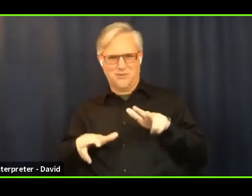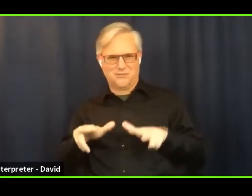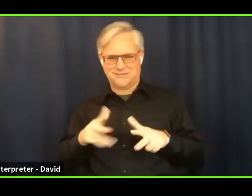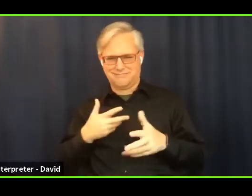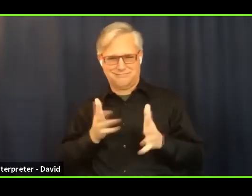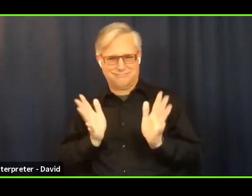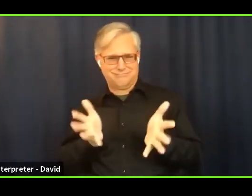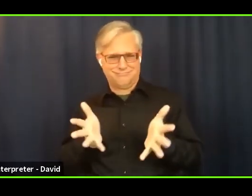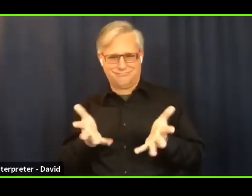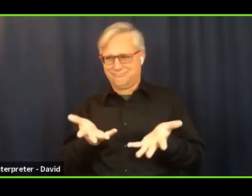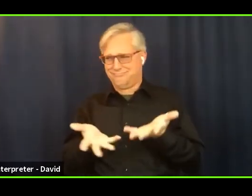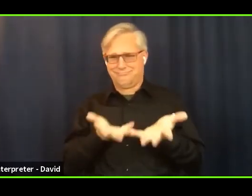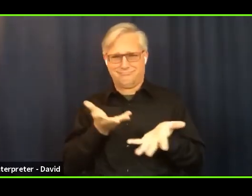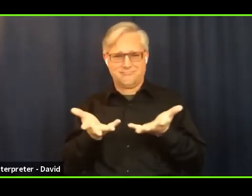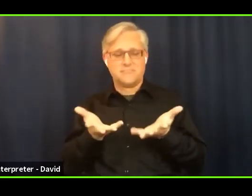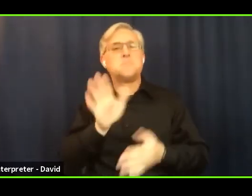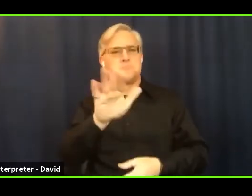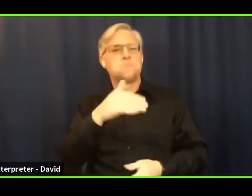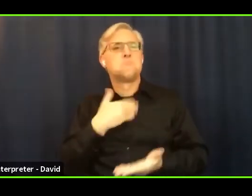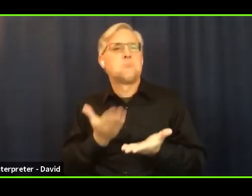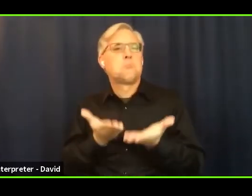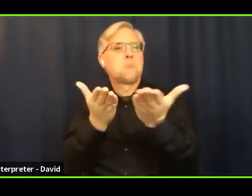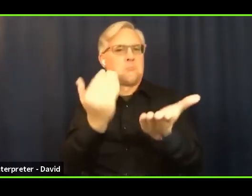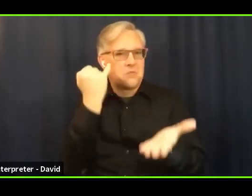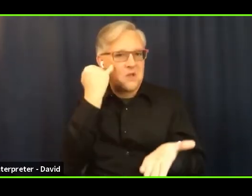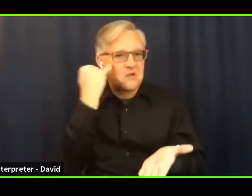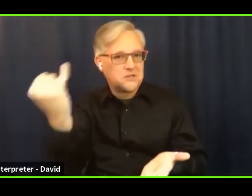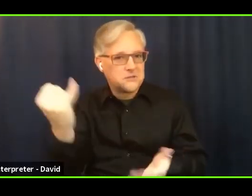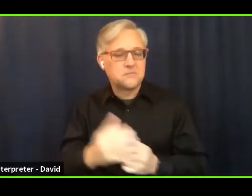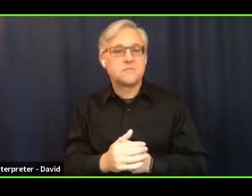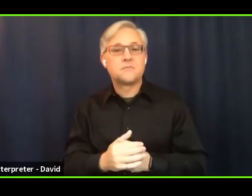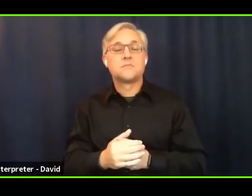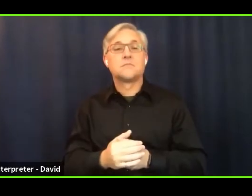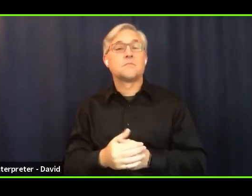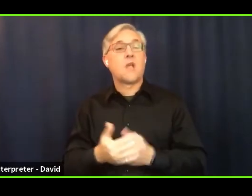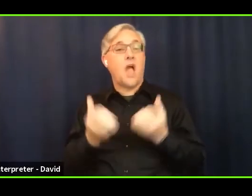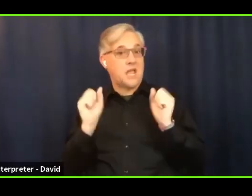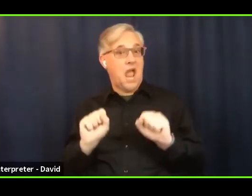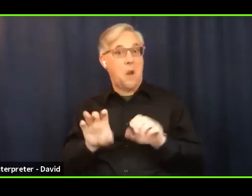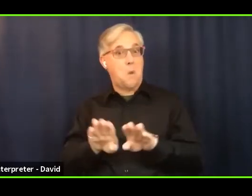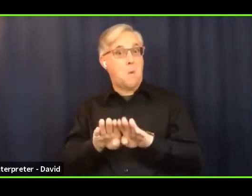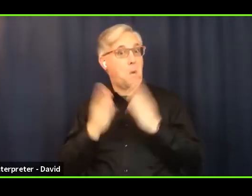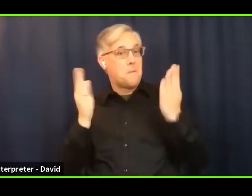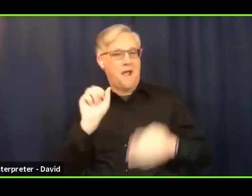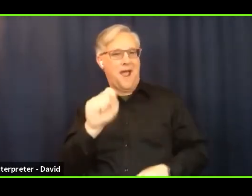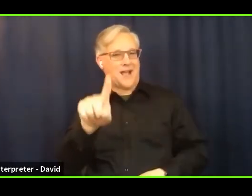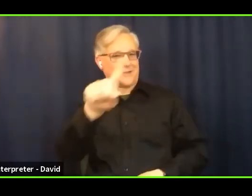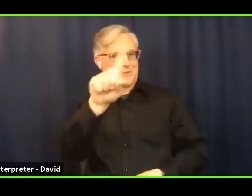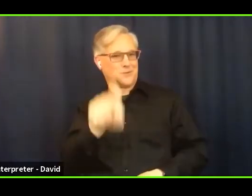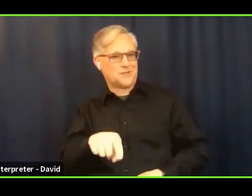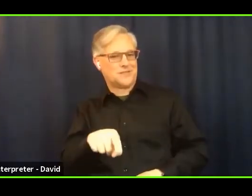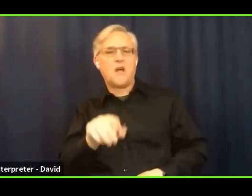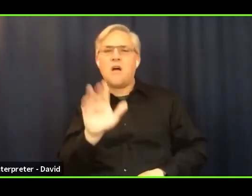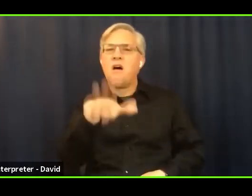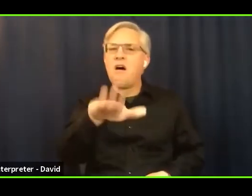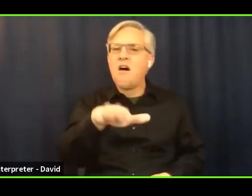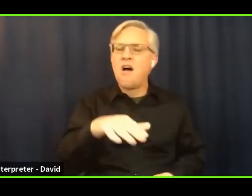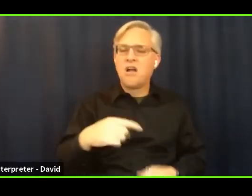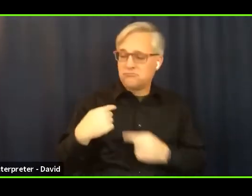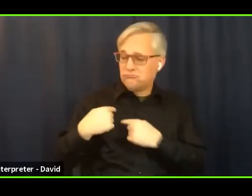Here's a suggestion. You can start the conversation with this question. What is one new thing that you have been